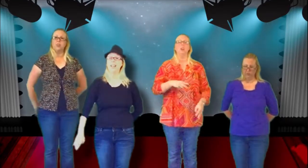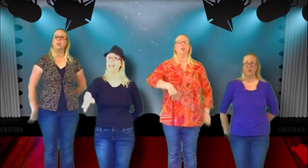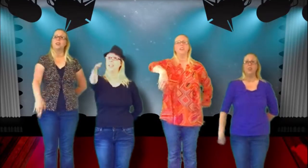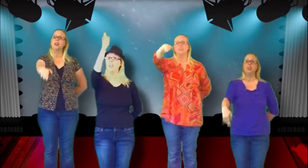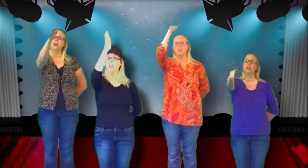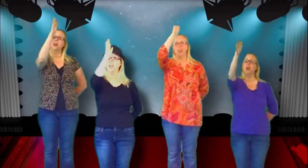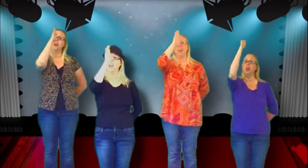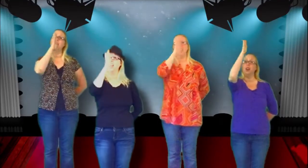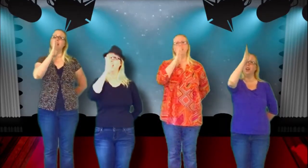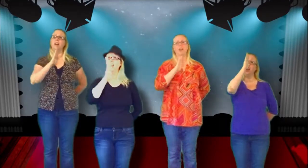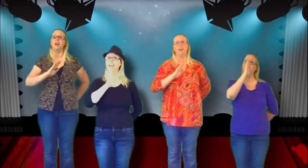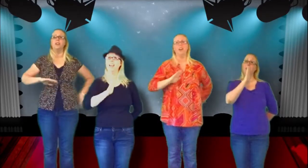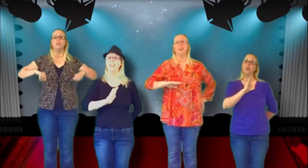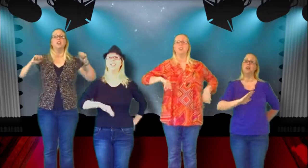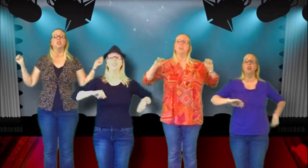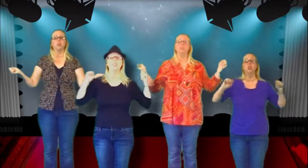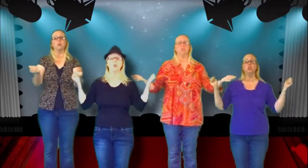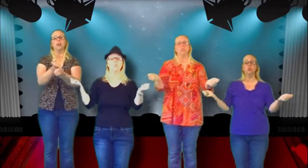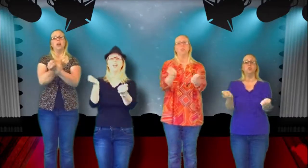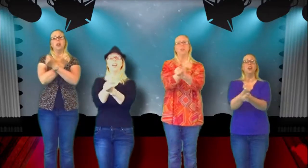go tonight